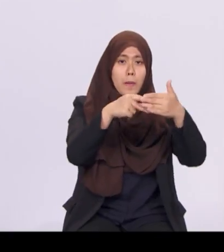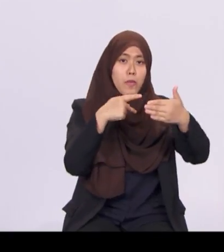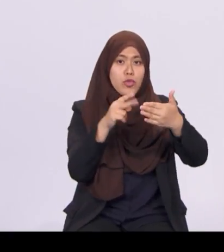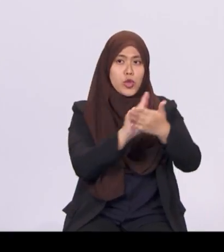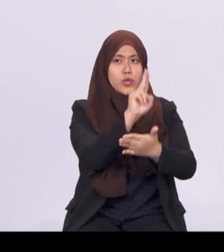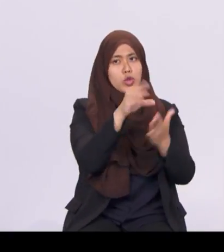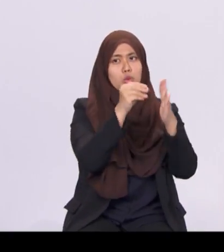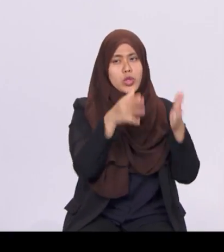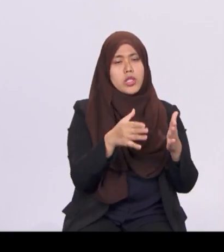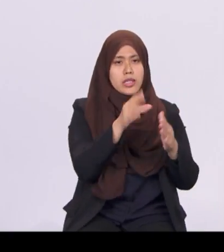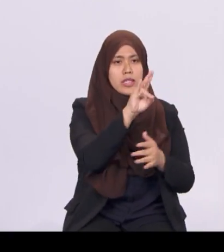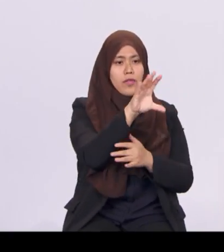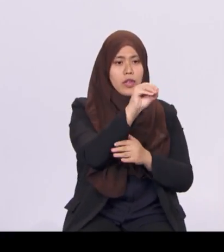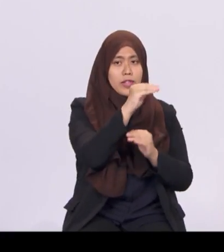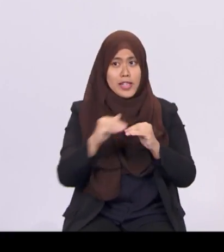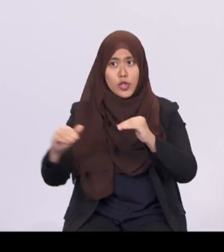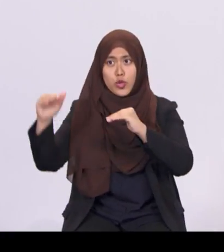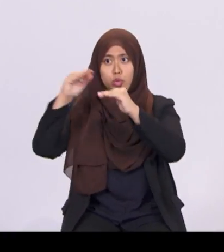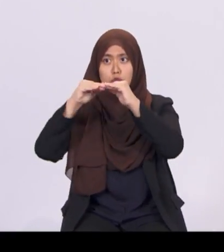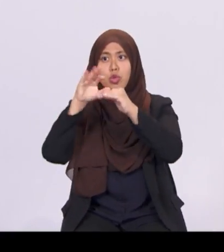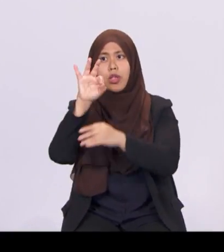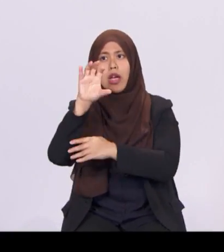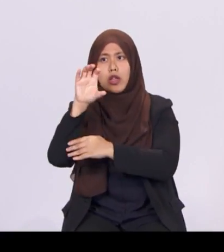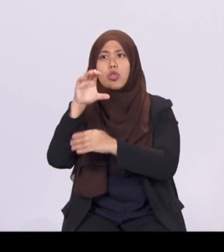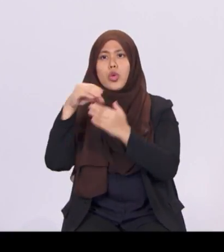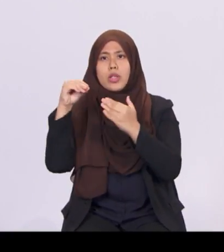and updating the income eligibility criteria.